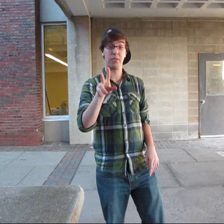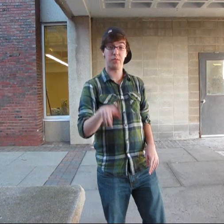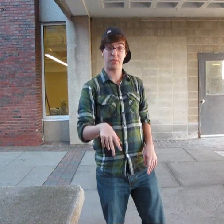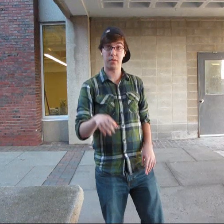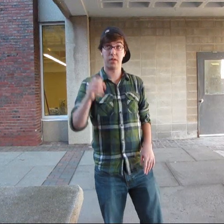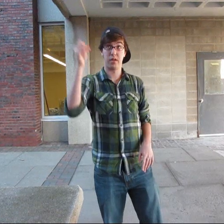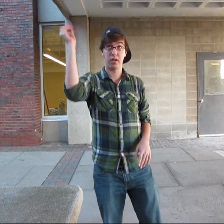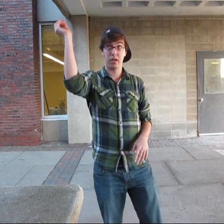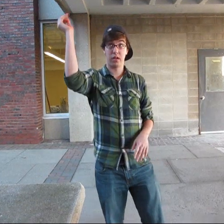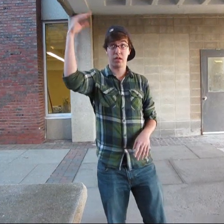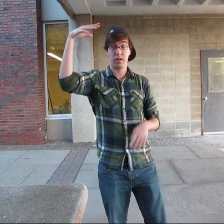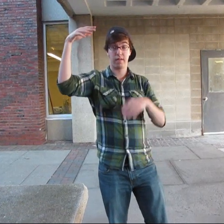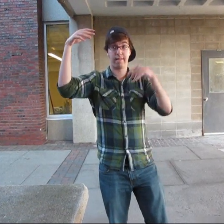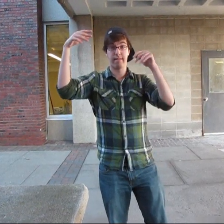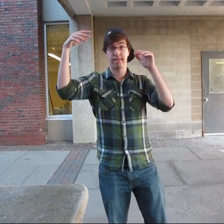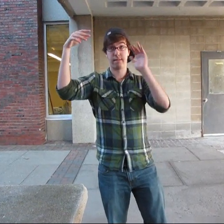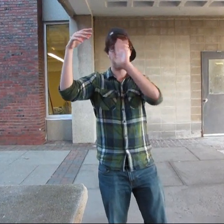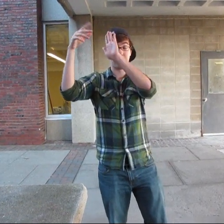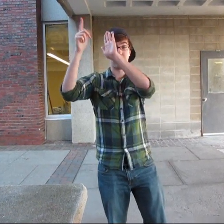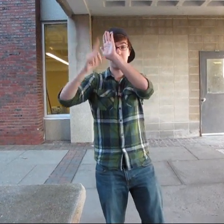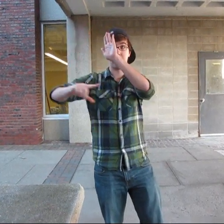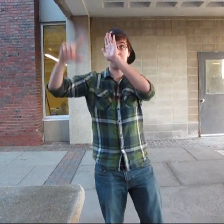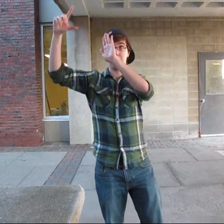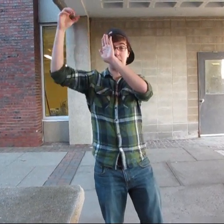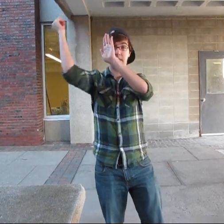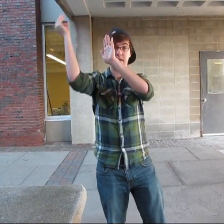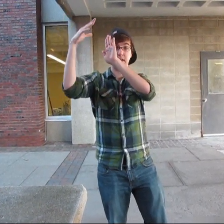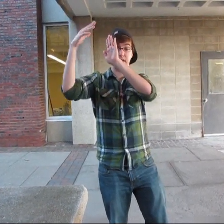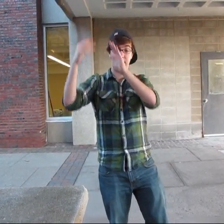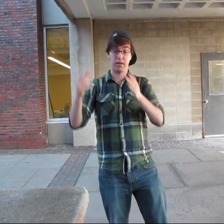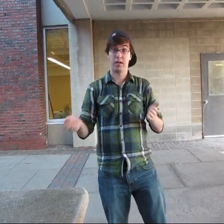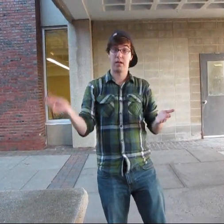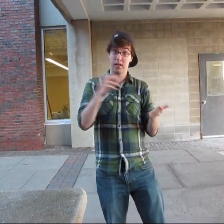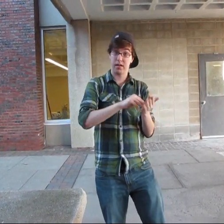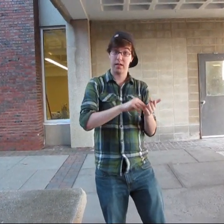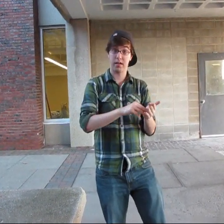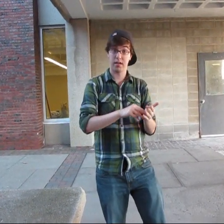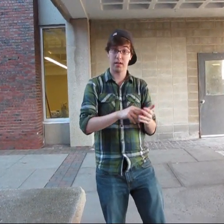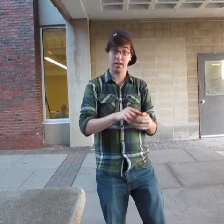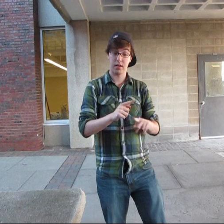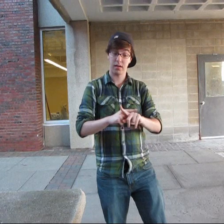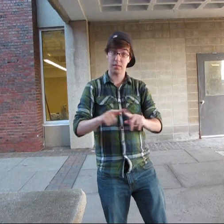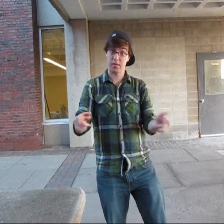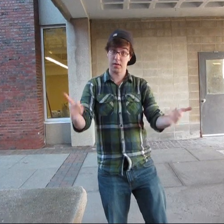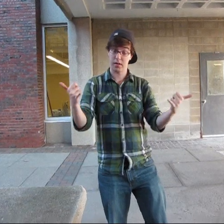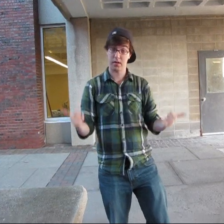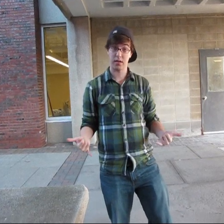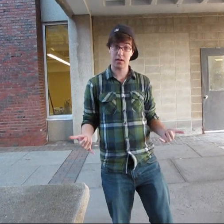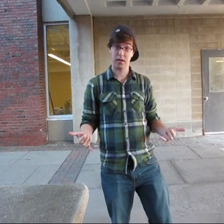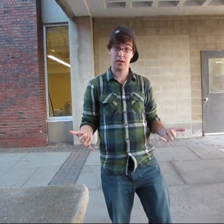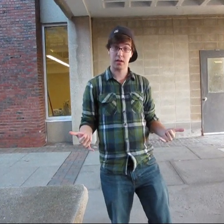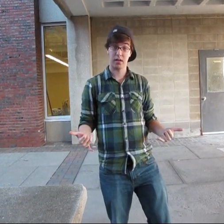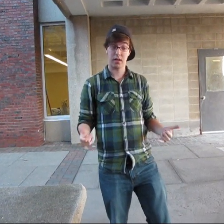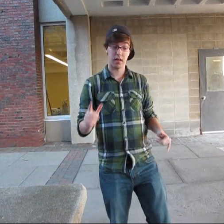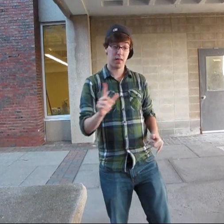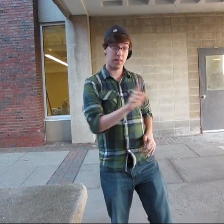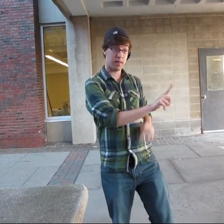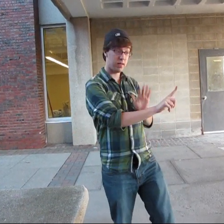Giant steps are what you take, walking on the moon. I